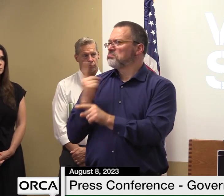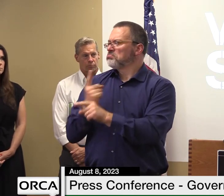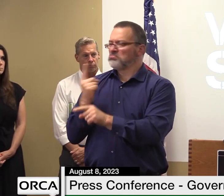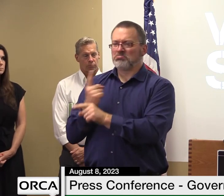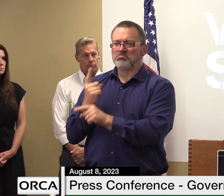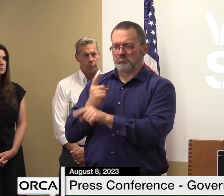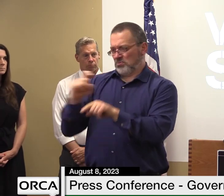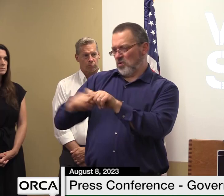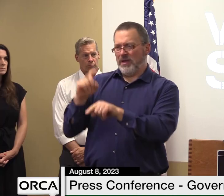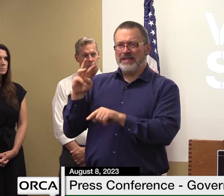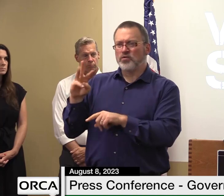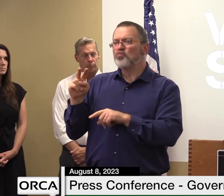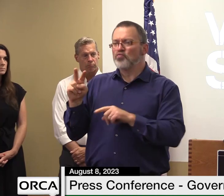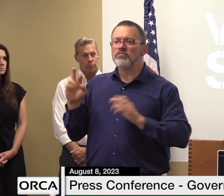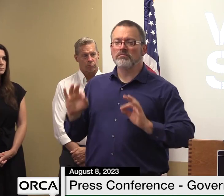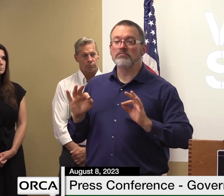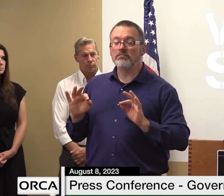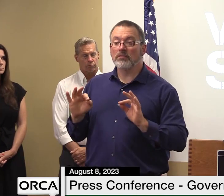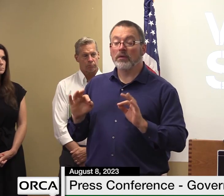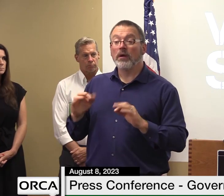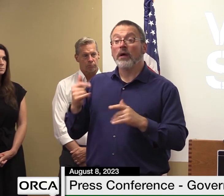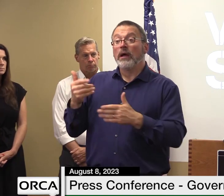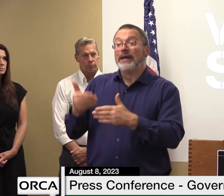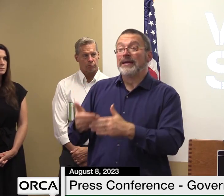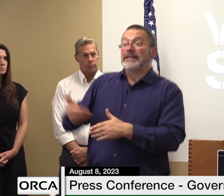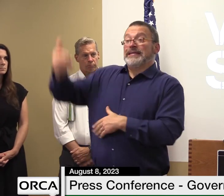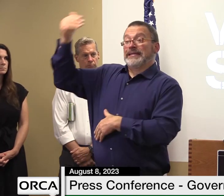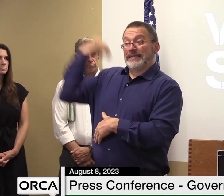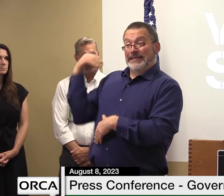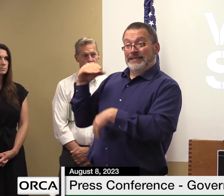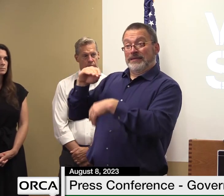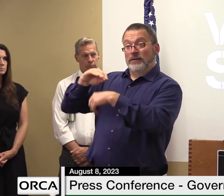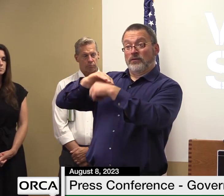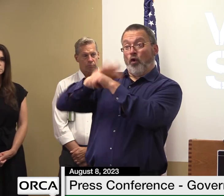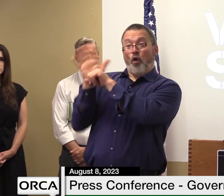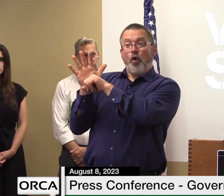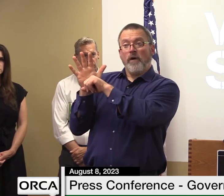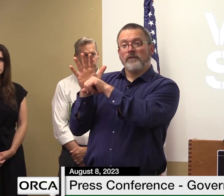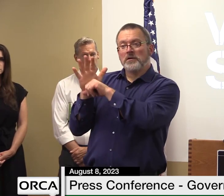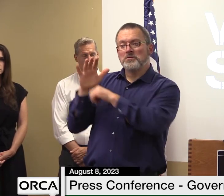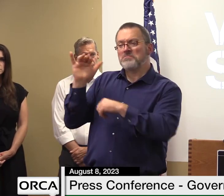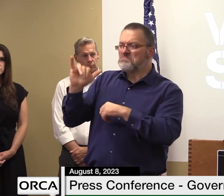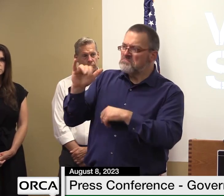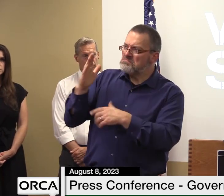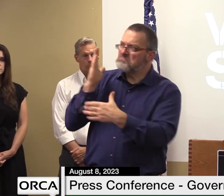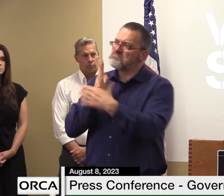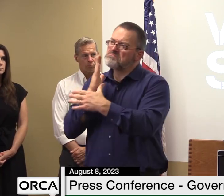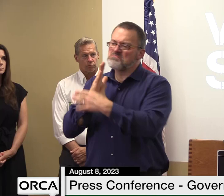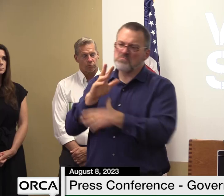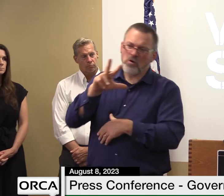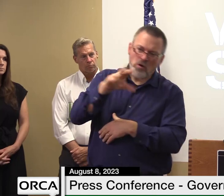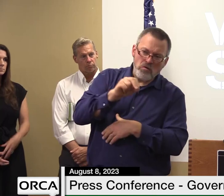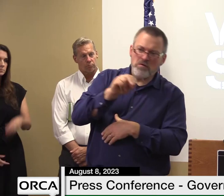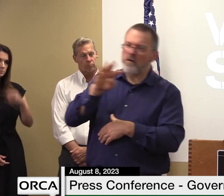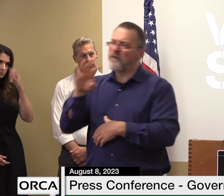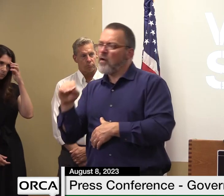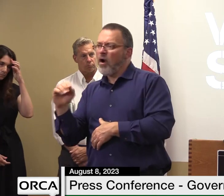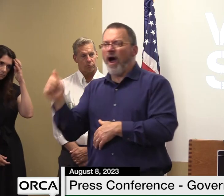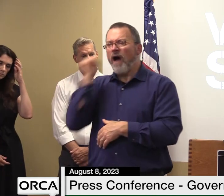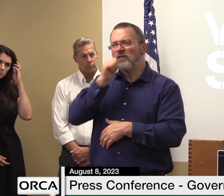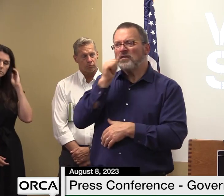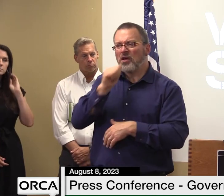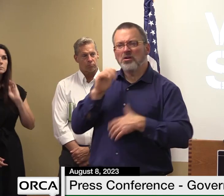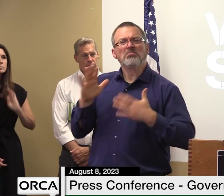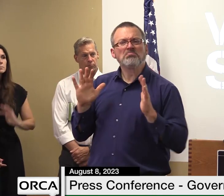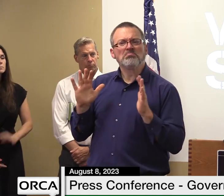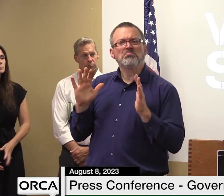pandemic they were receiving 30 40 calls a day something like that so so